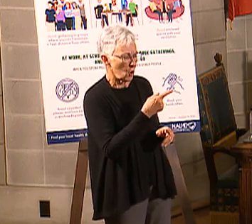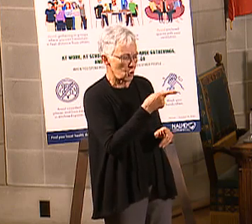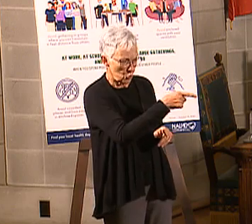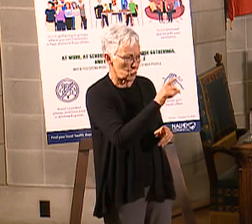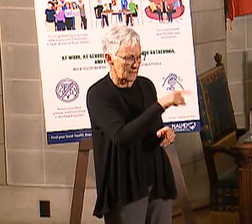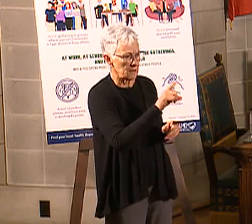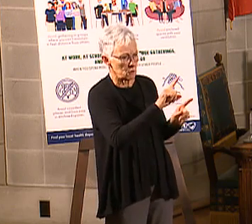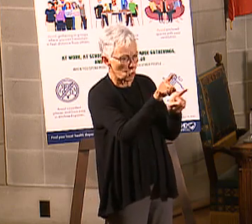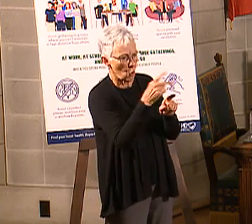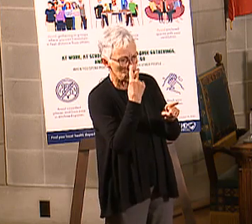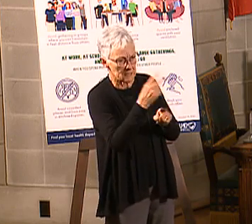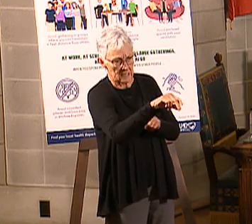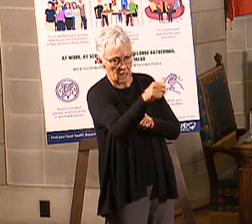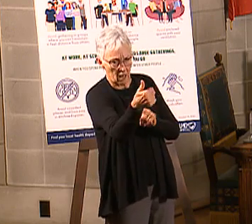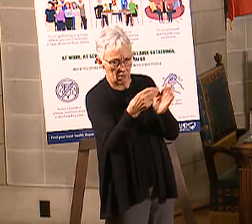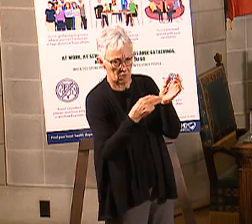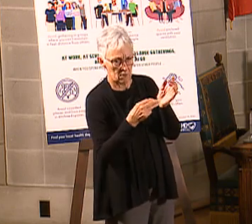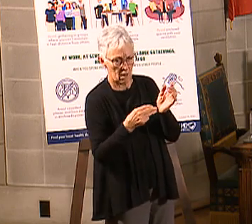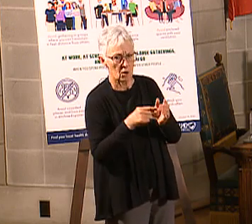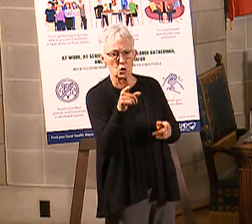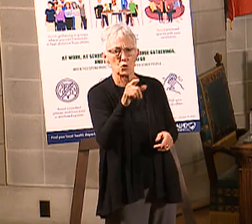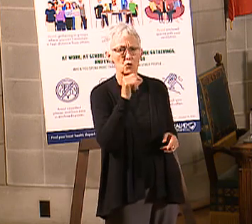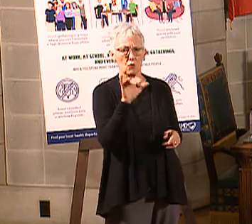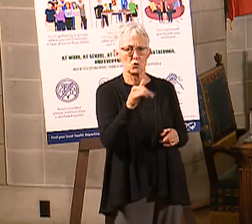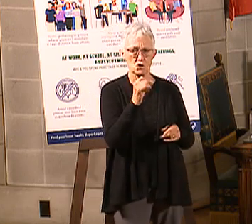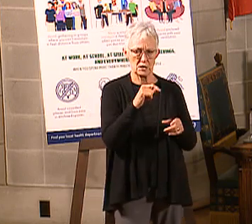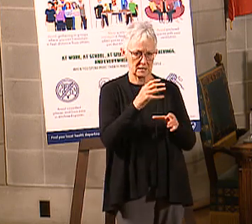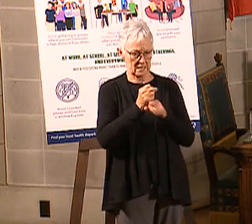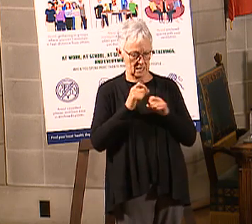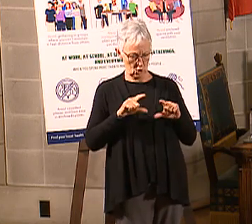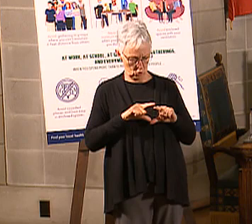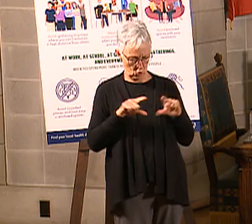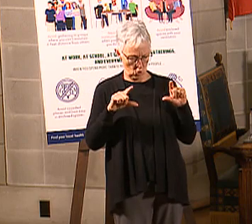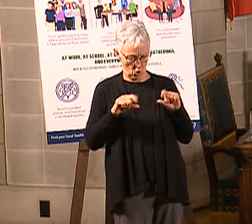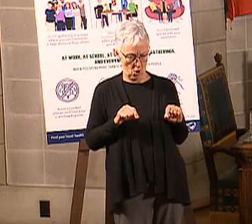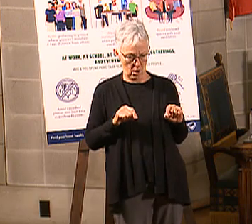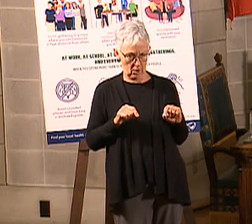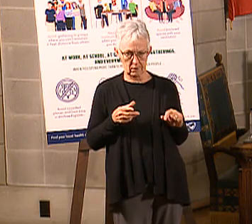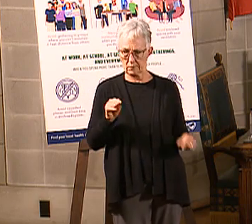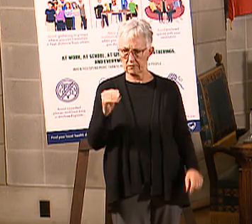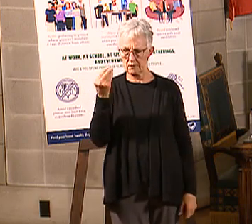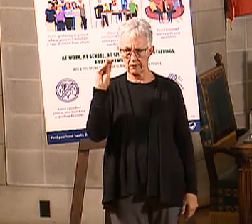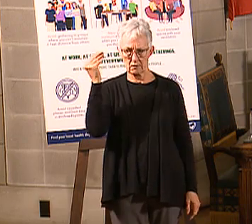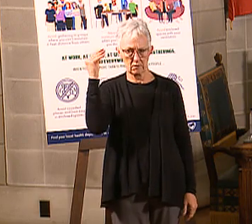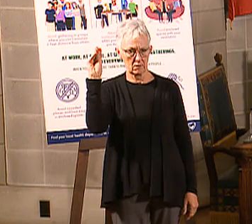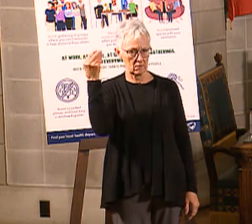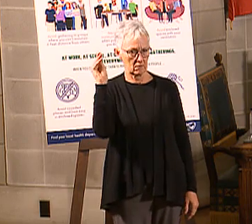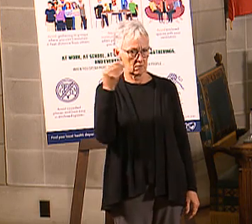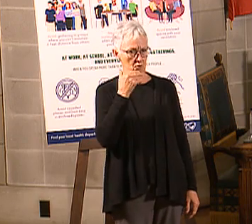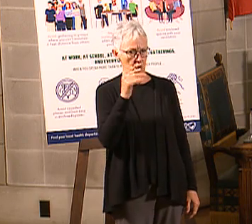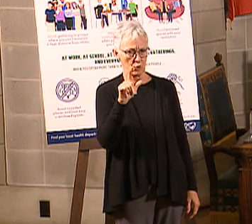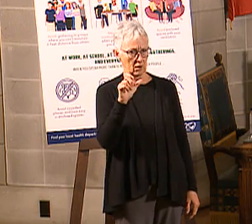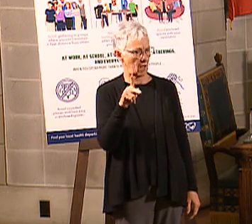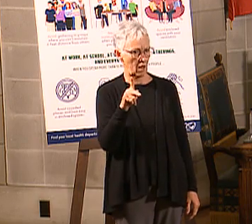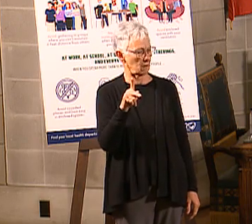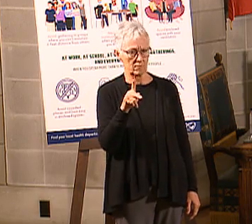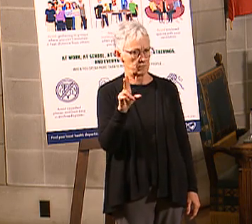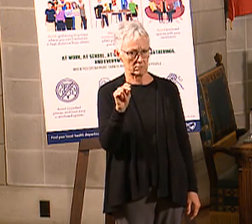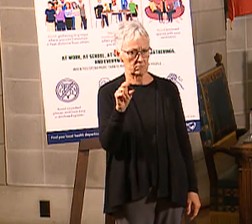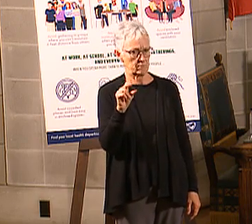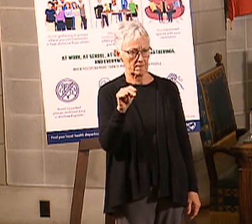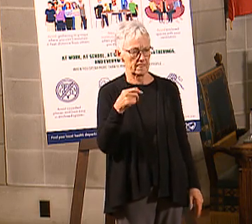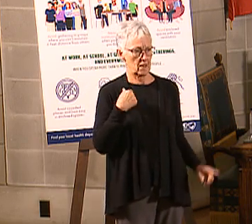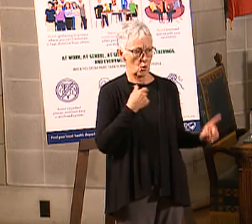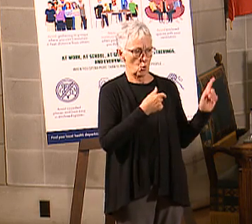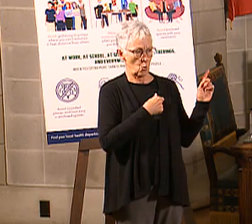you just don't get the card in the mail, and then say, have at it, good luck. In Nebraska, we've chosen a very different approach under